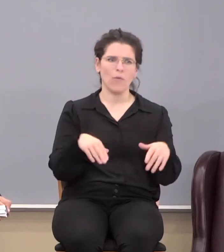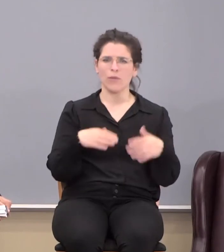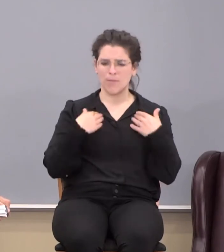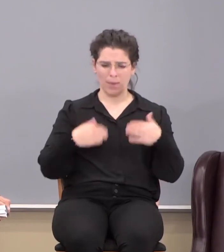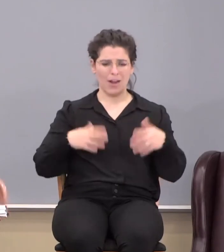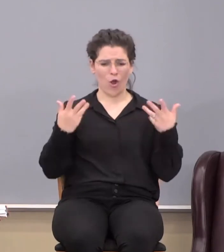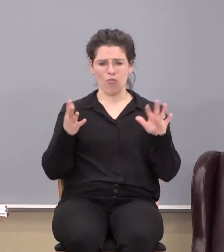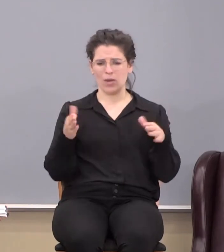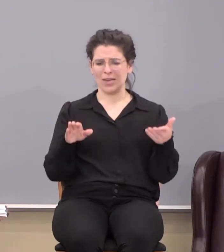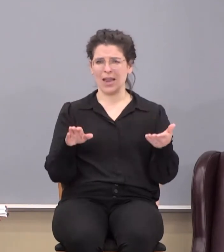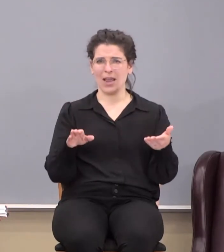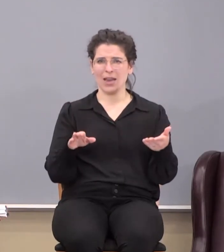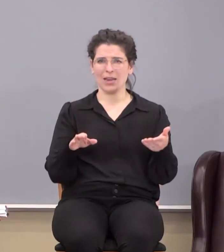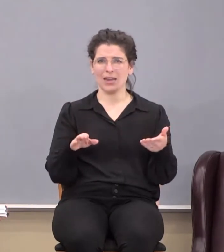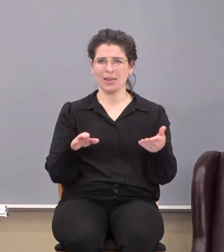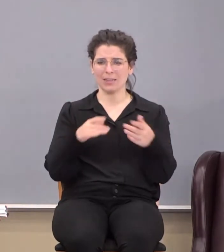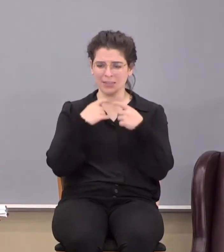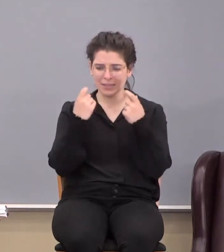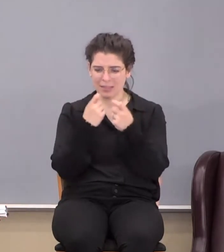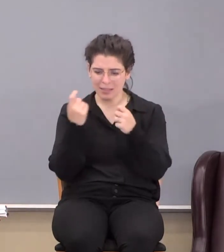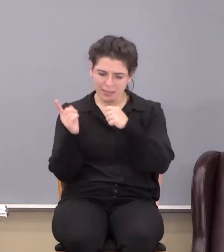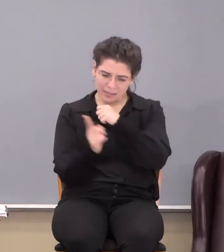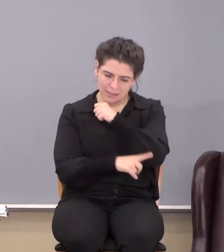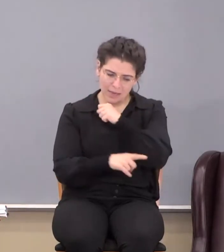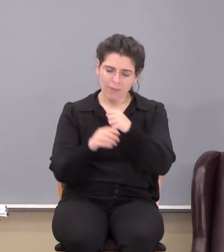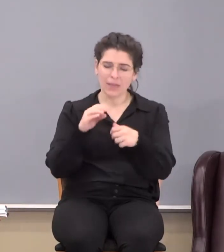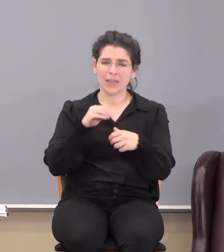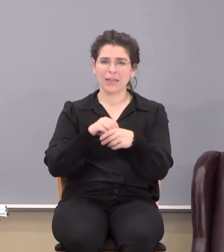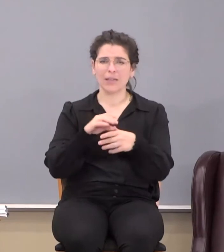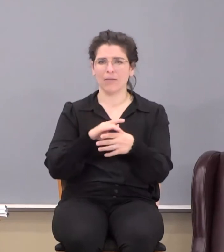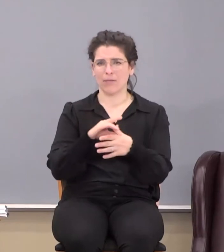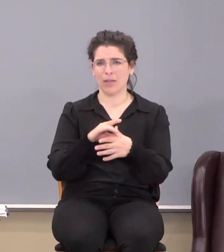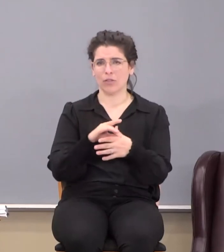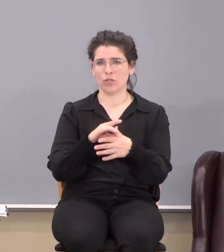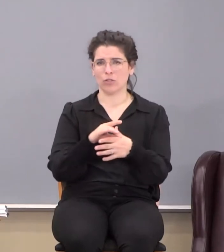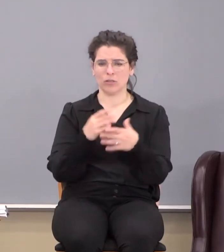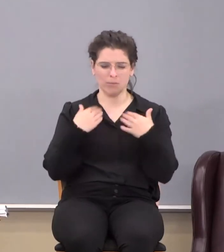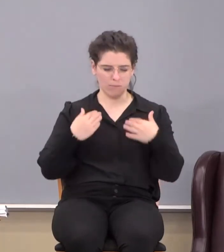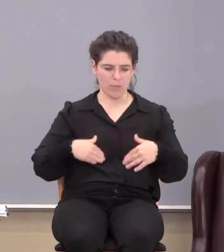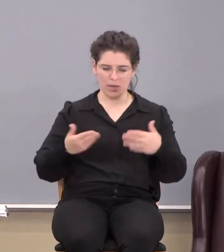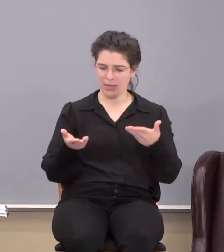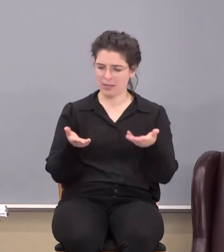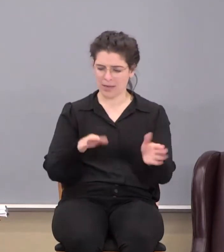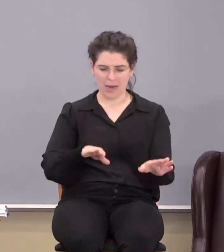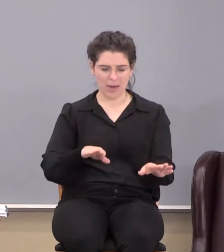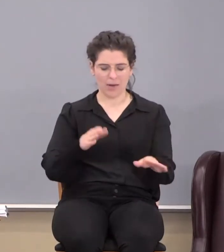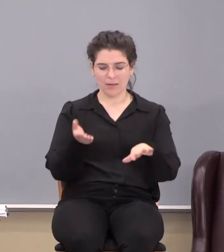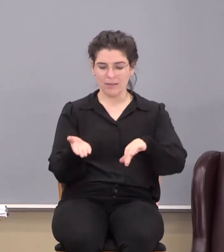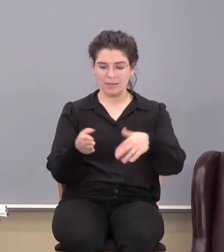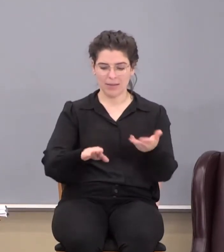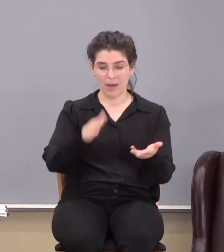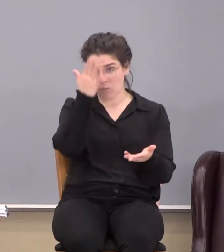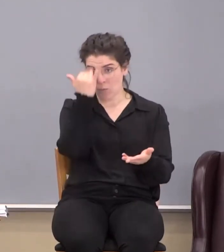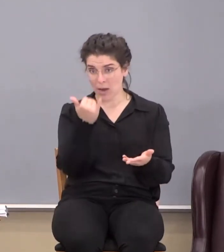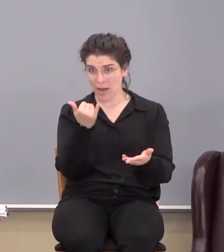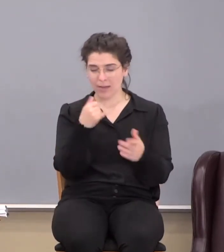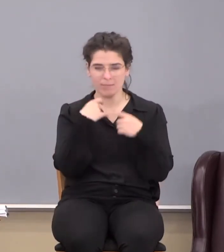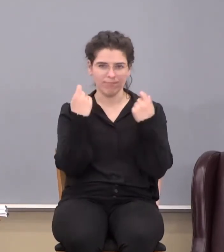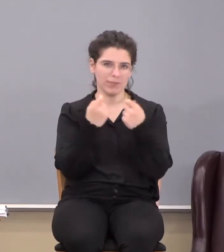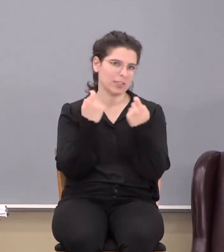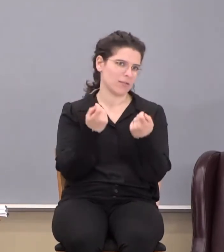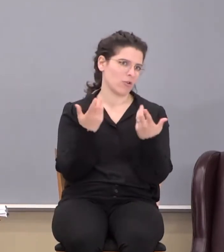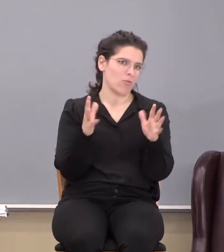already dead because sin has been condemned to our in the flesh. He says, the body's dead because of sin. The body's already dead.